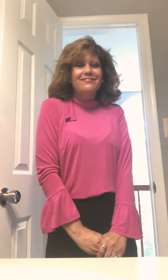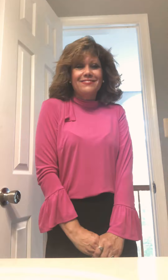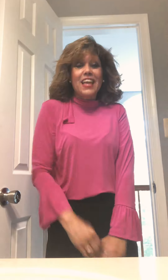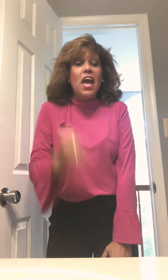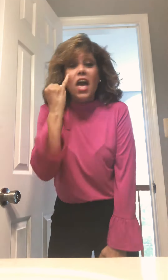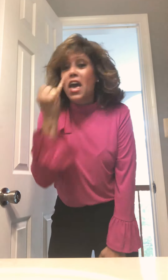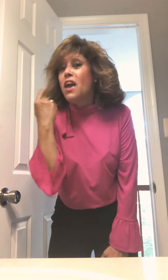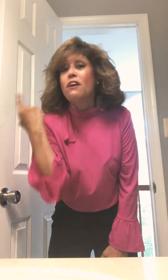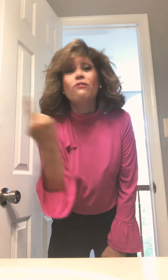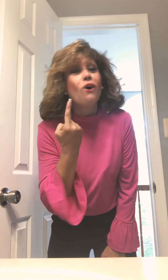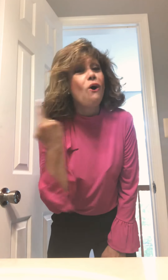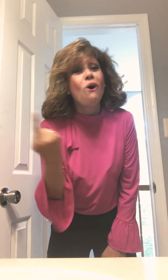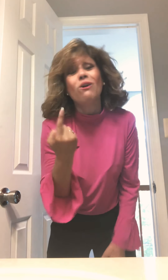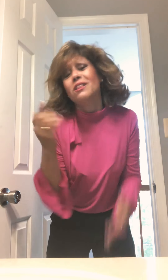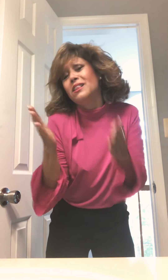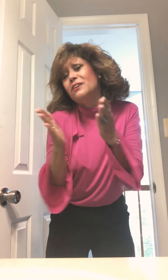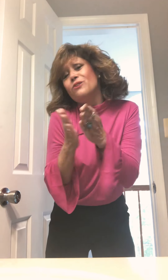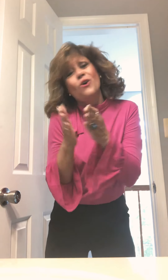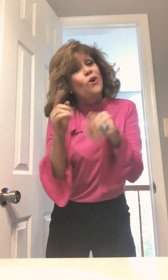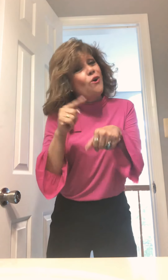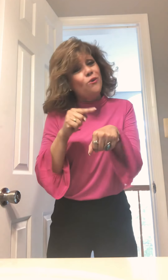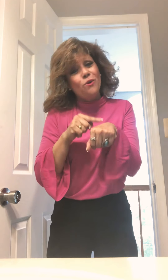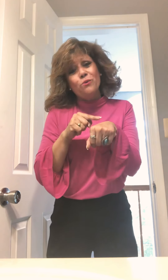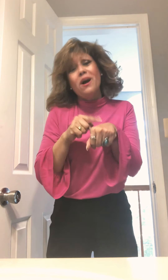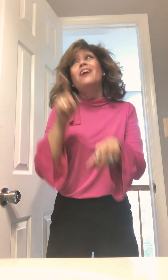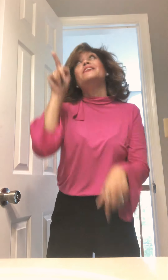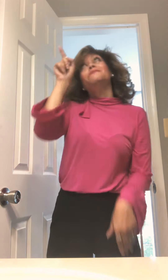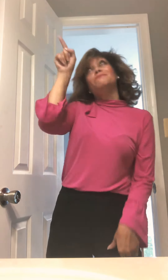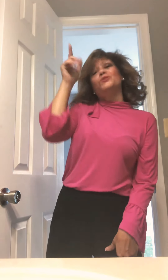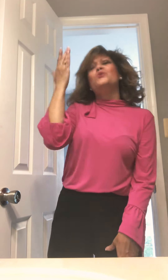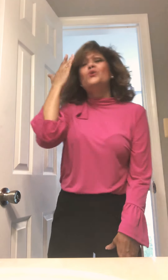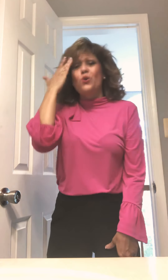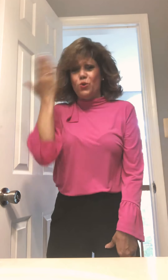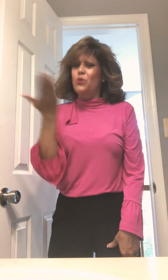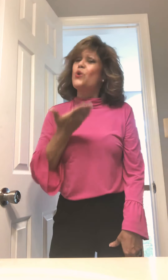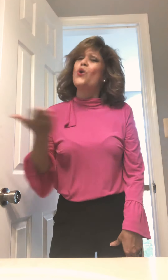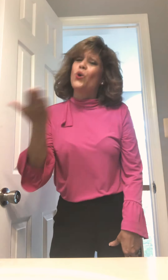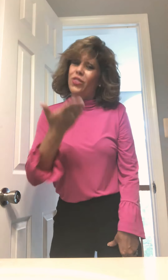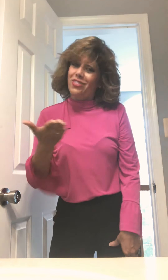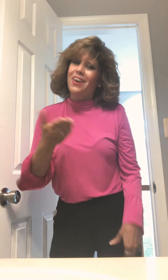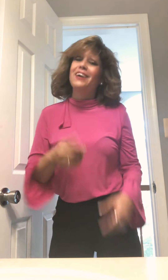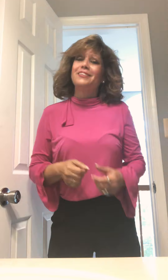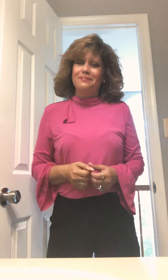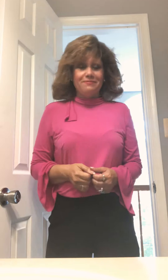If only for a while To know you're there